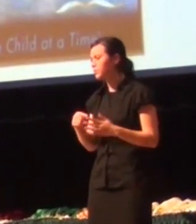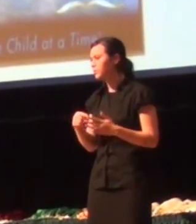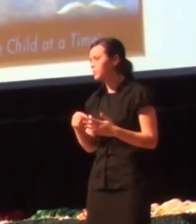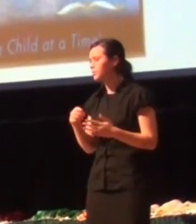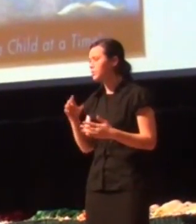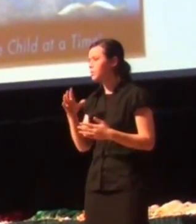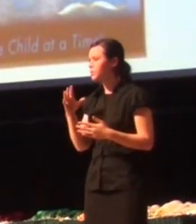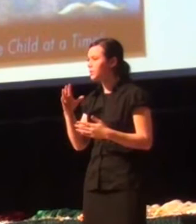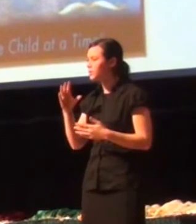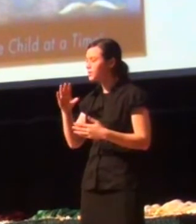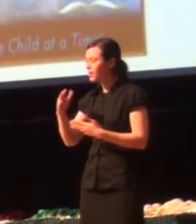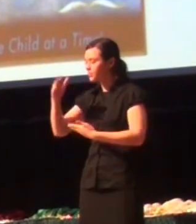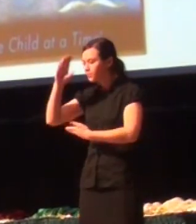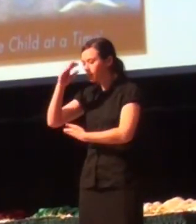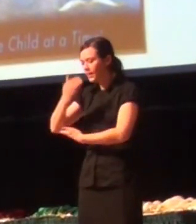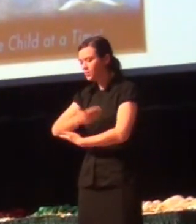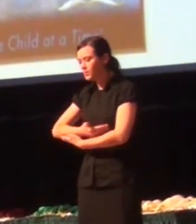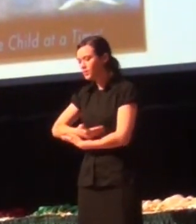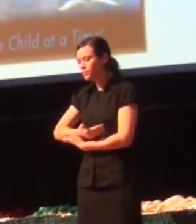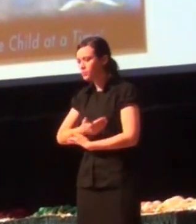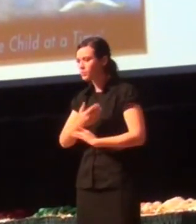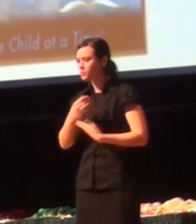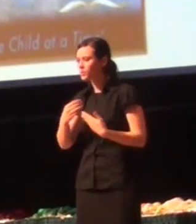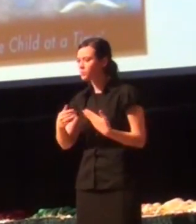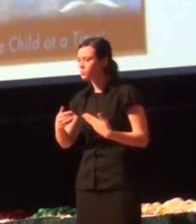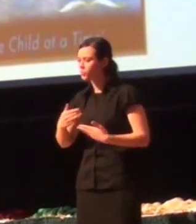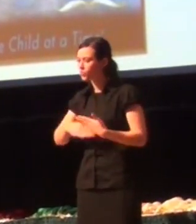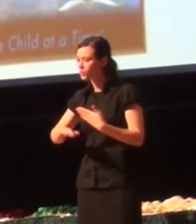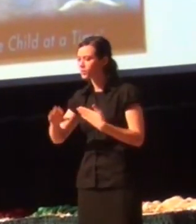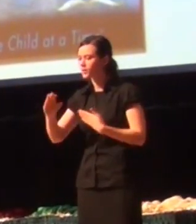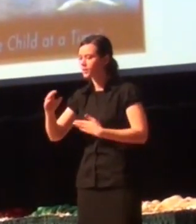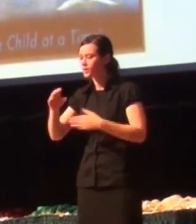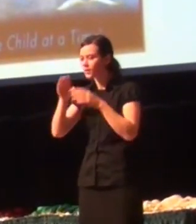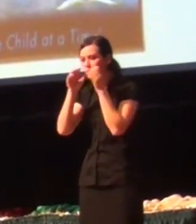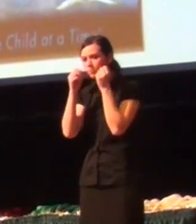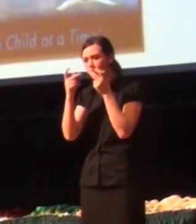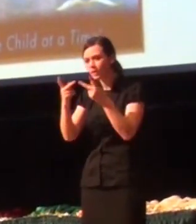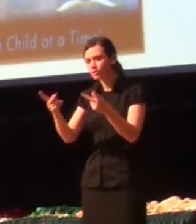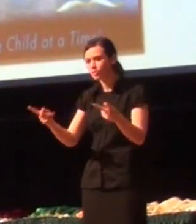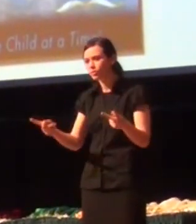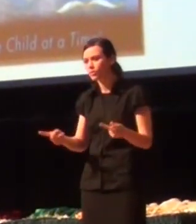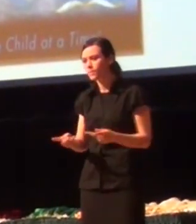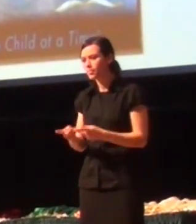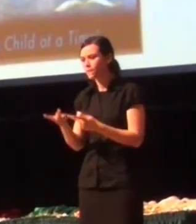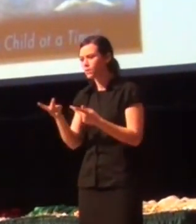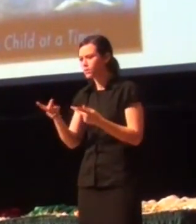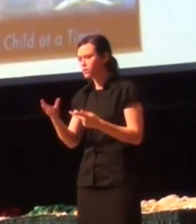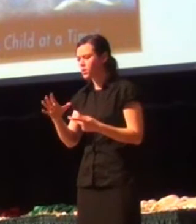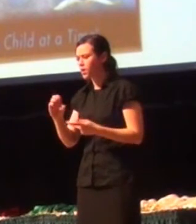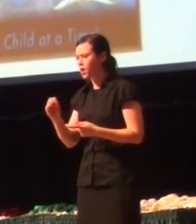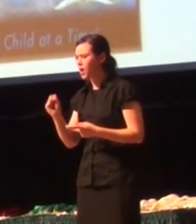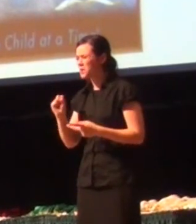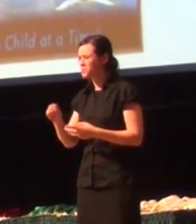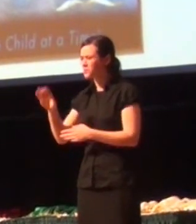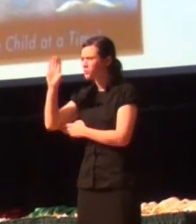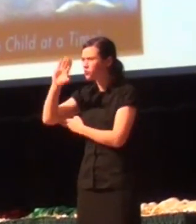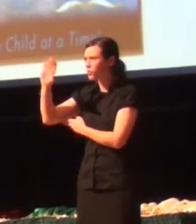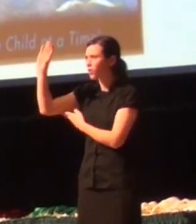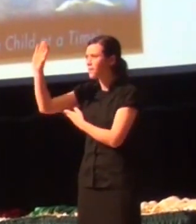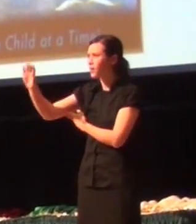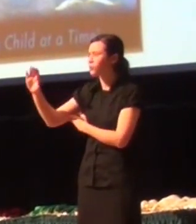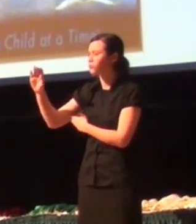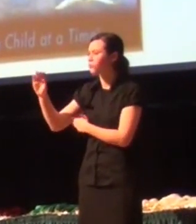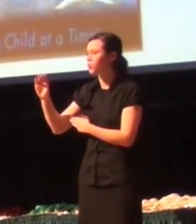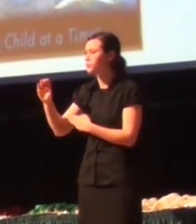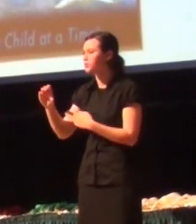Willing to take the full force of God's wrath and anger. I hung naked, bloody, and bruised on a cross